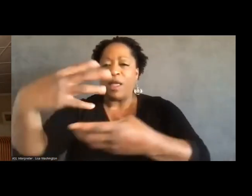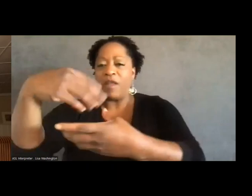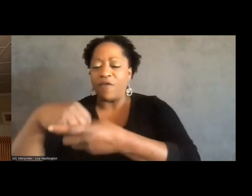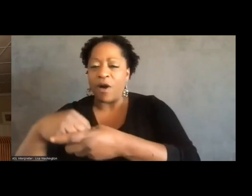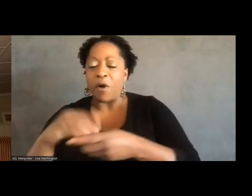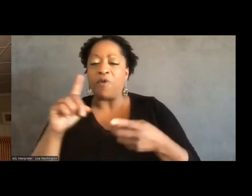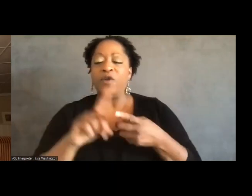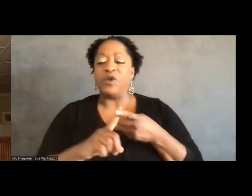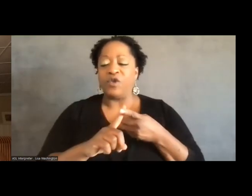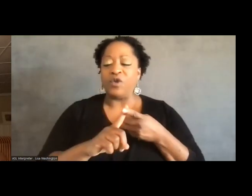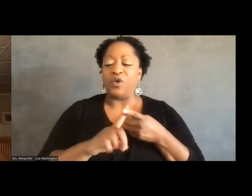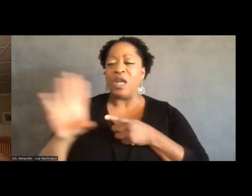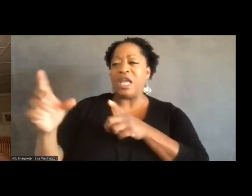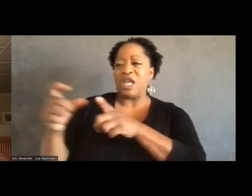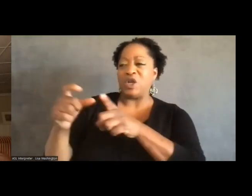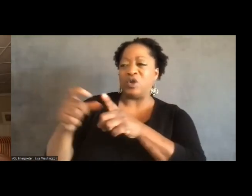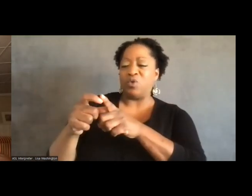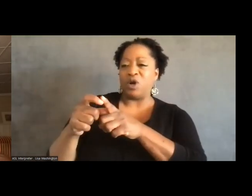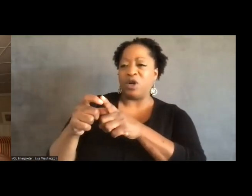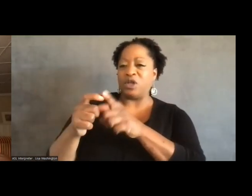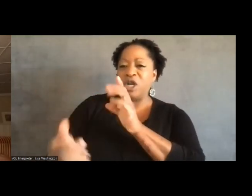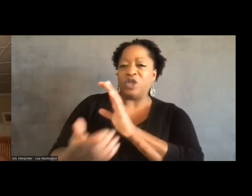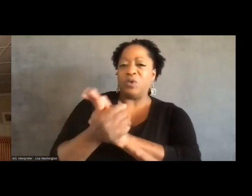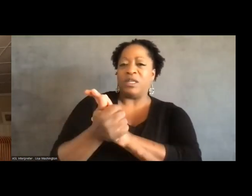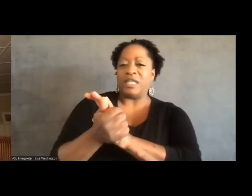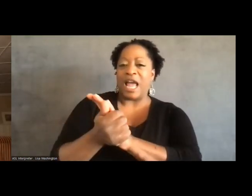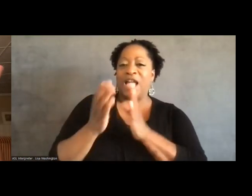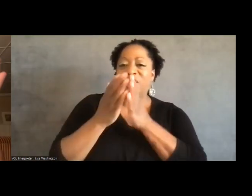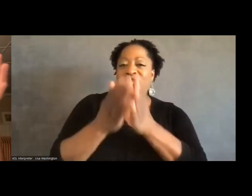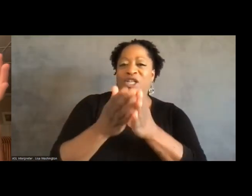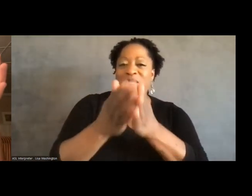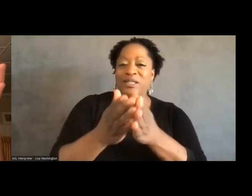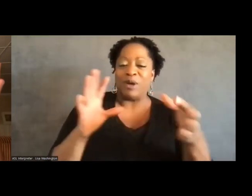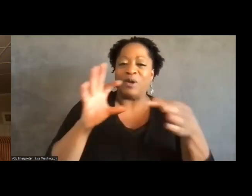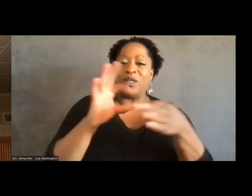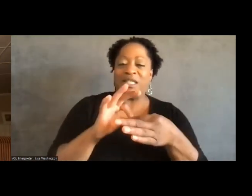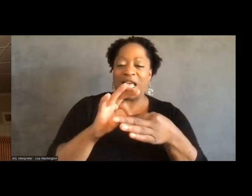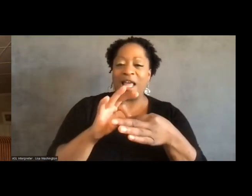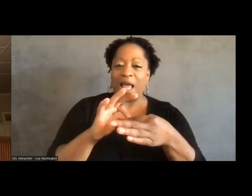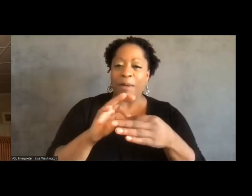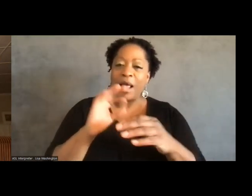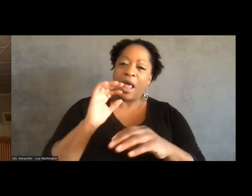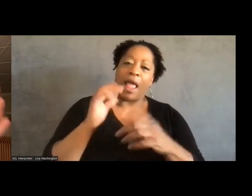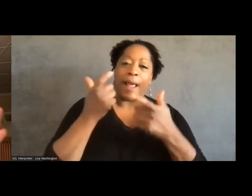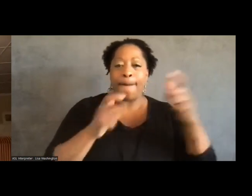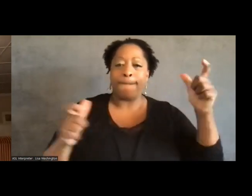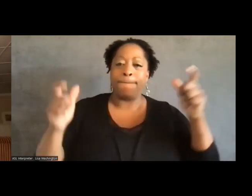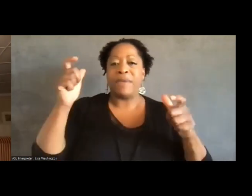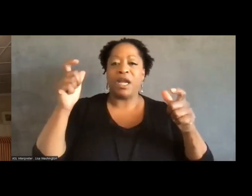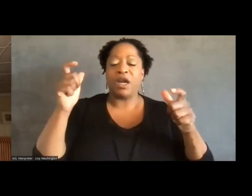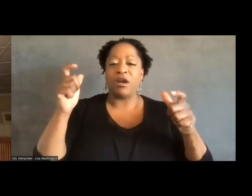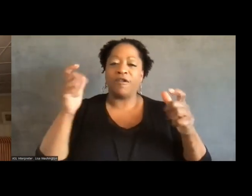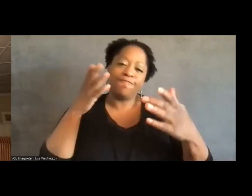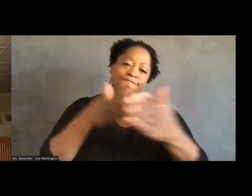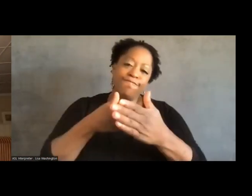think he says, in his words, to kind of attach his boat to, right? To form kind of like a broader opposition.